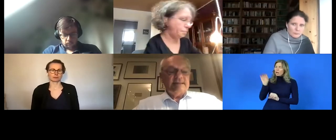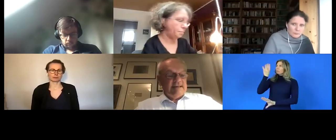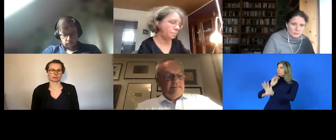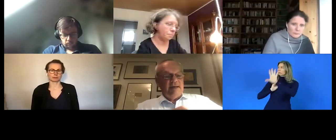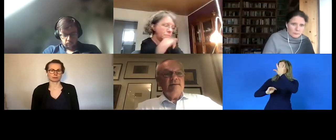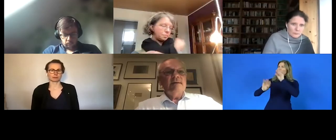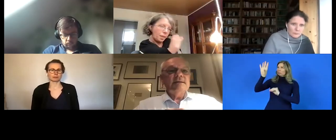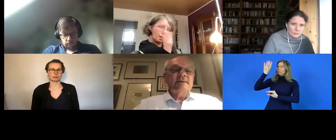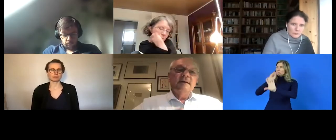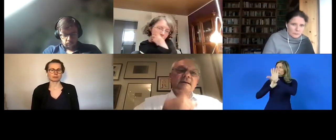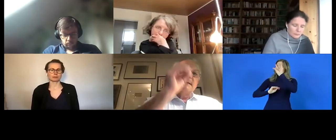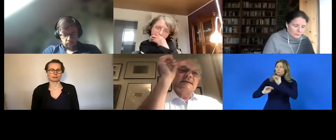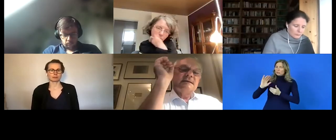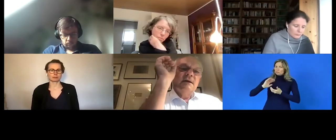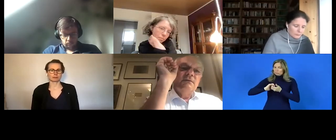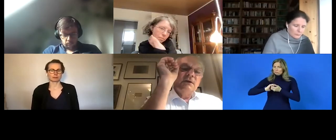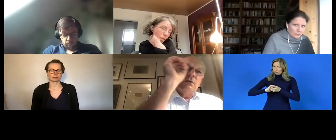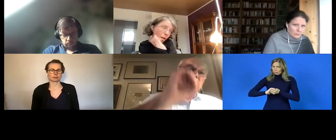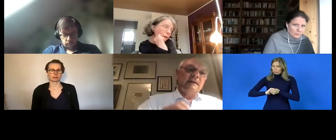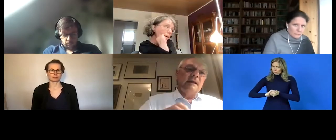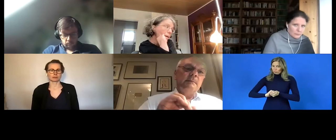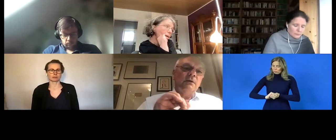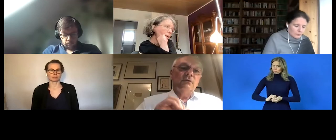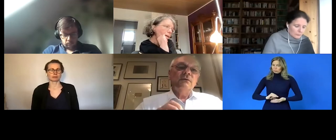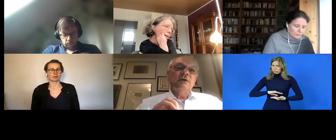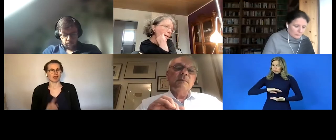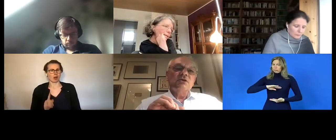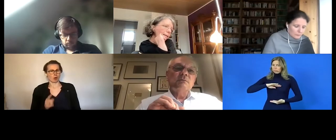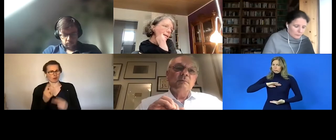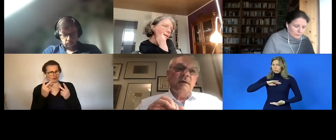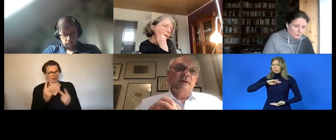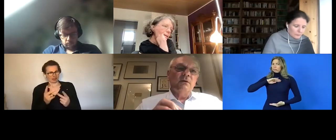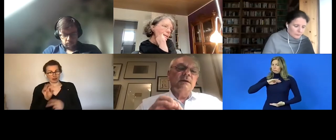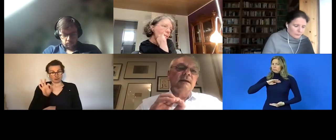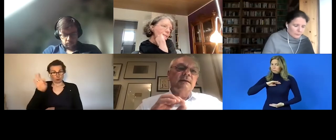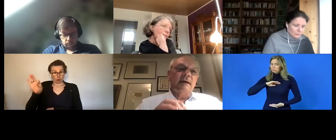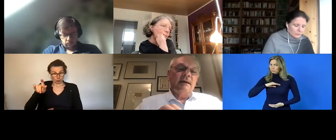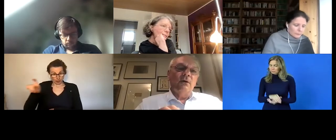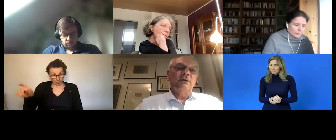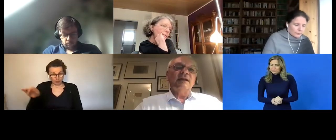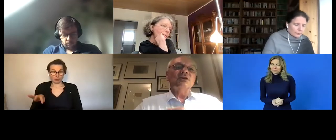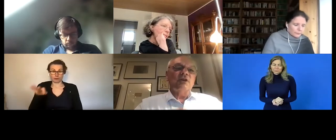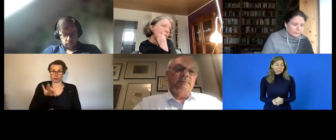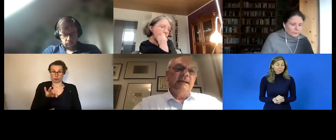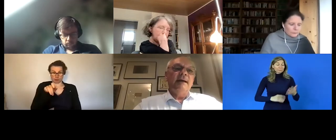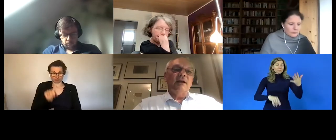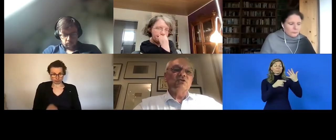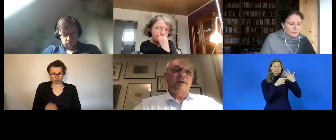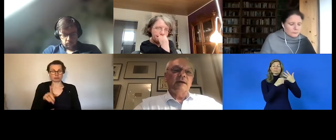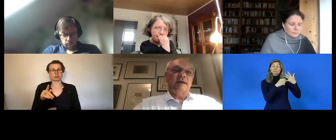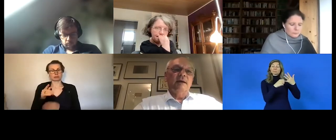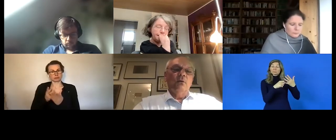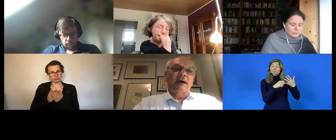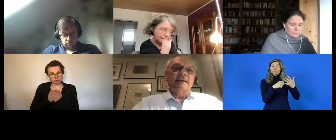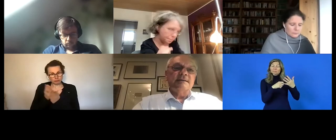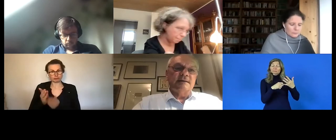and then there is another element that i would like to mention for companies and for persons